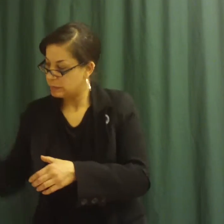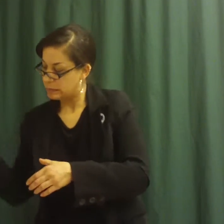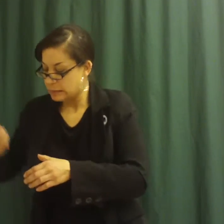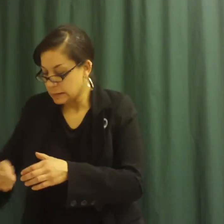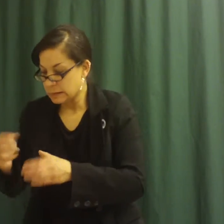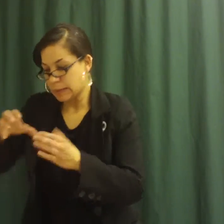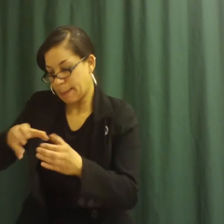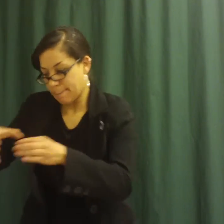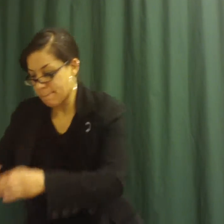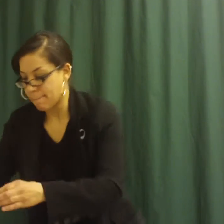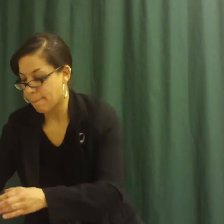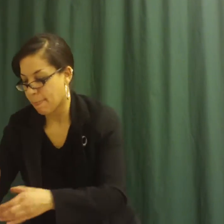soil around the roots.